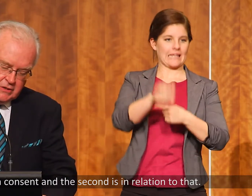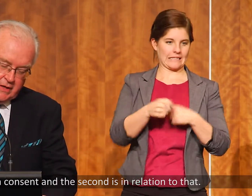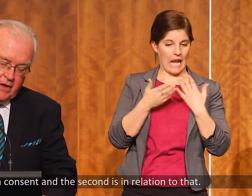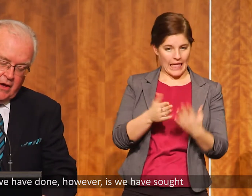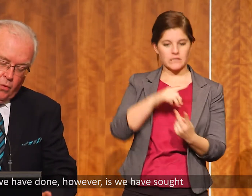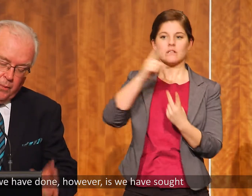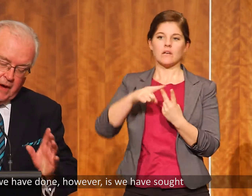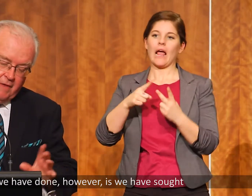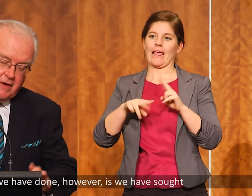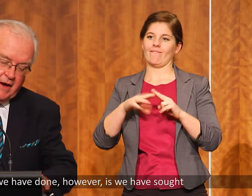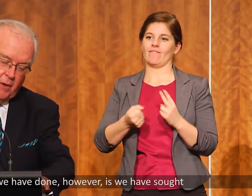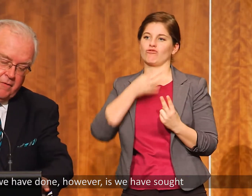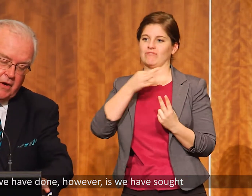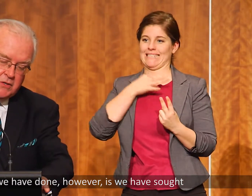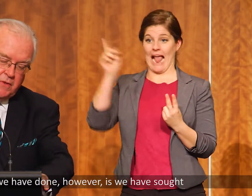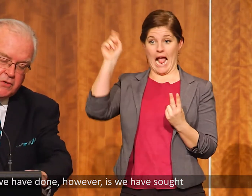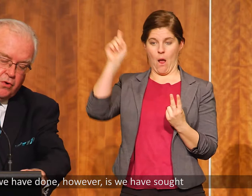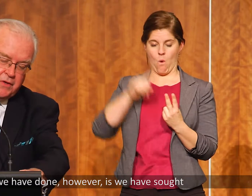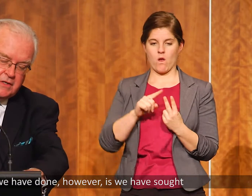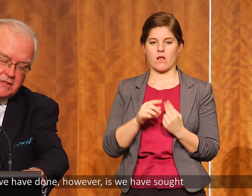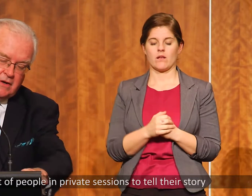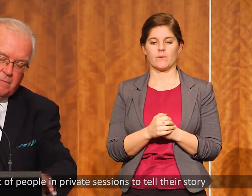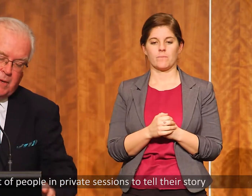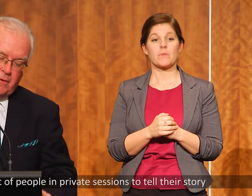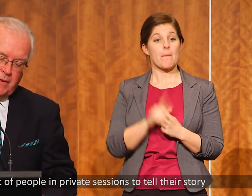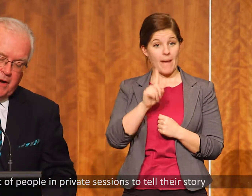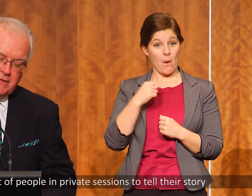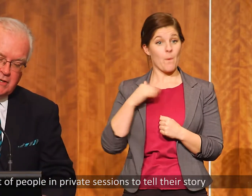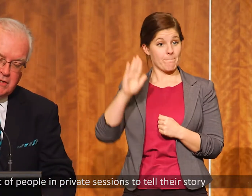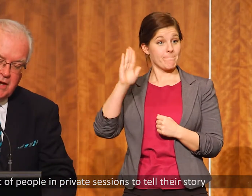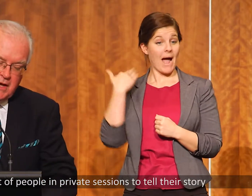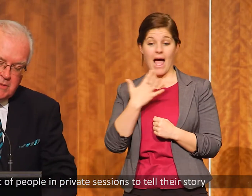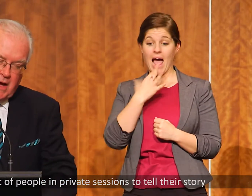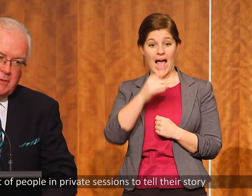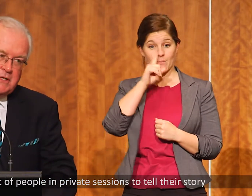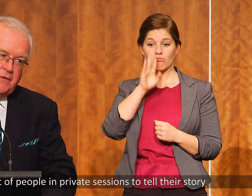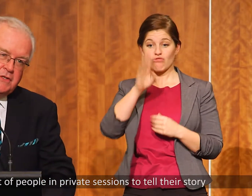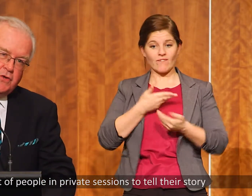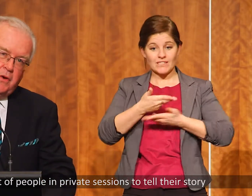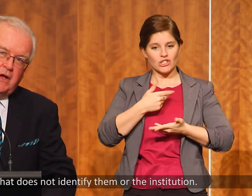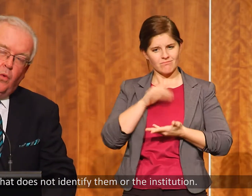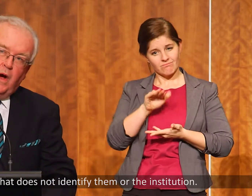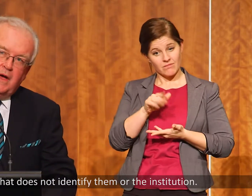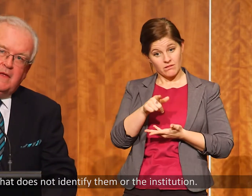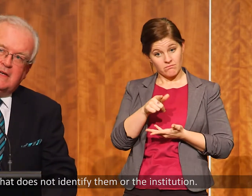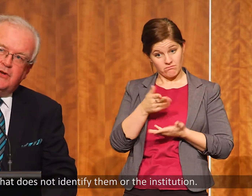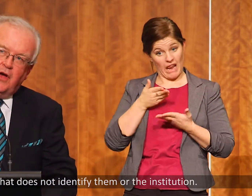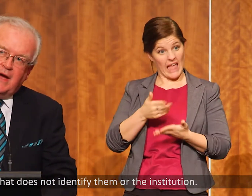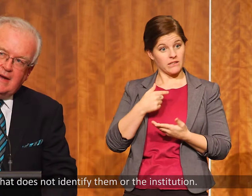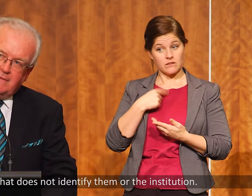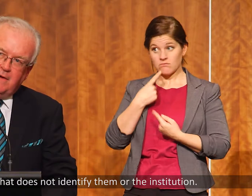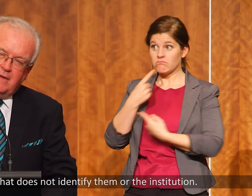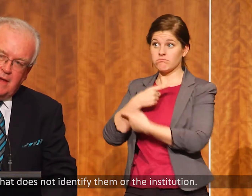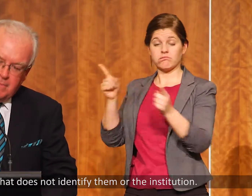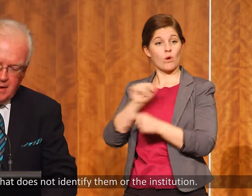in relation to it. What we have done, however, is we've sought the consent of people in the private sessions to be able to tell their story in a way that does